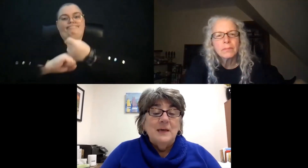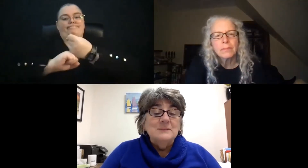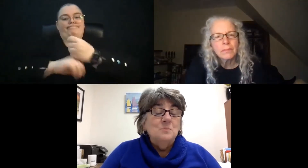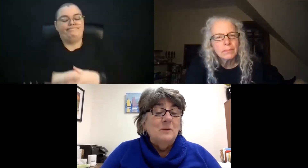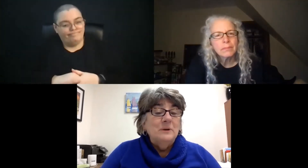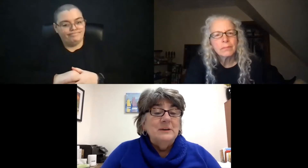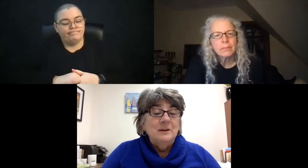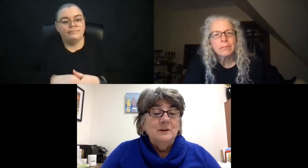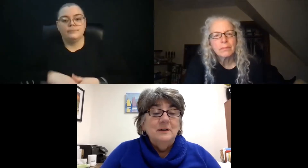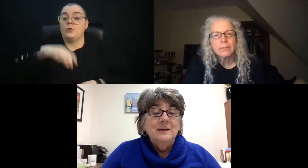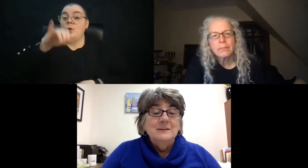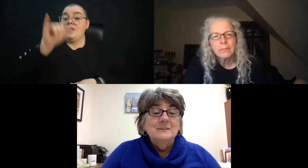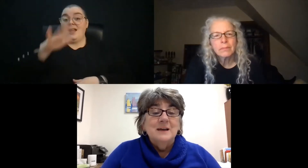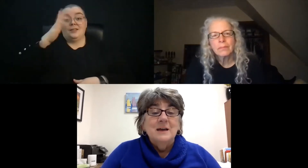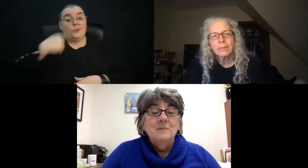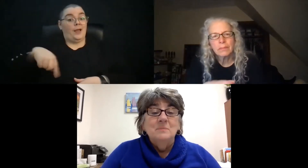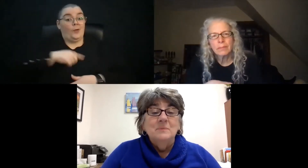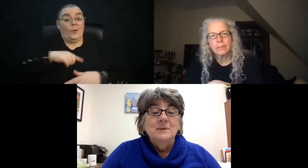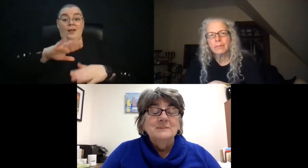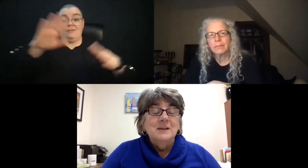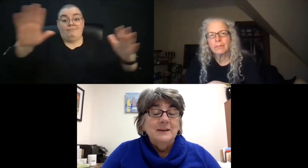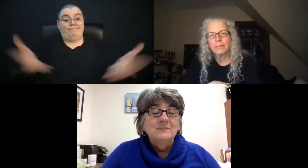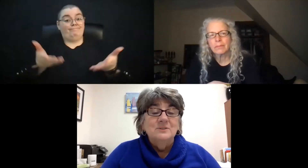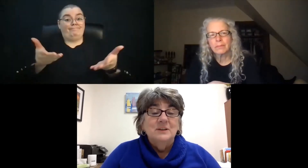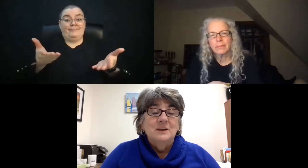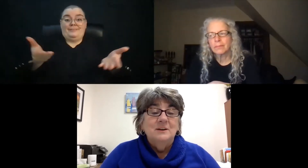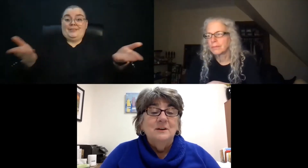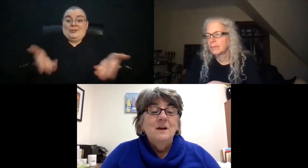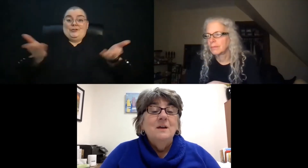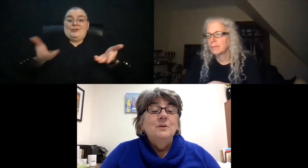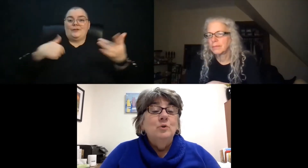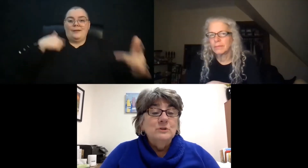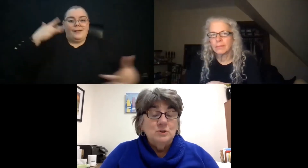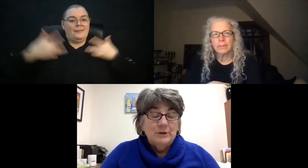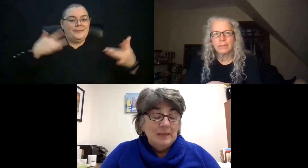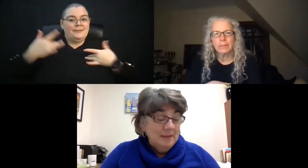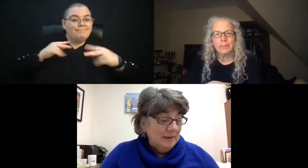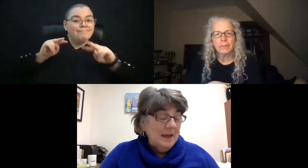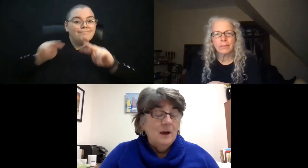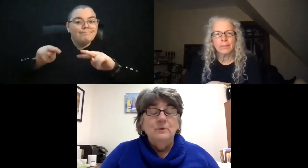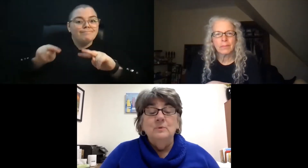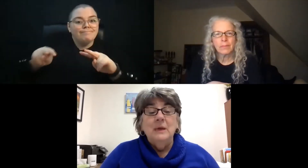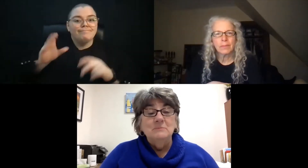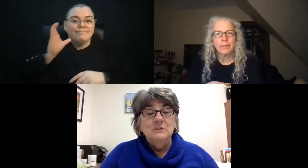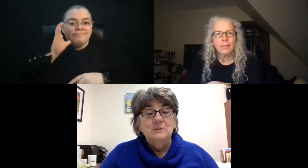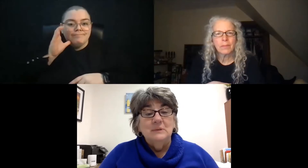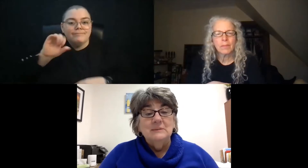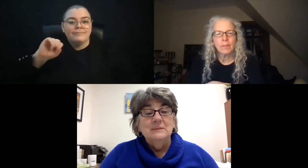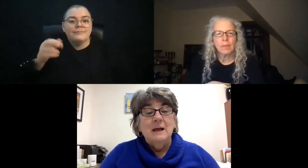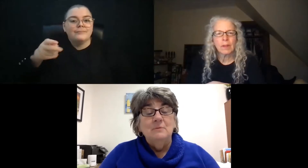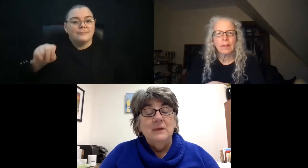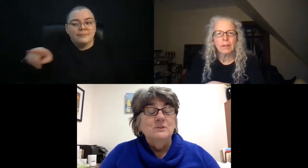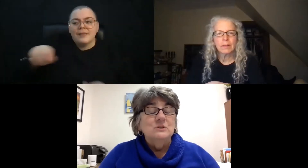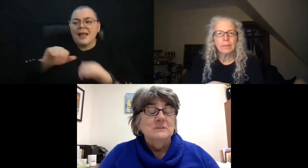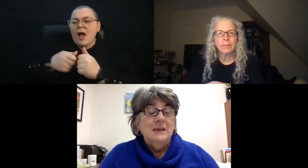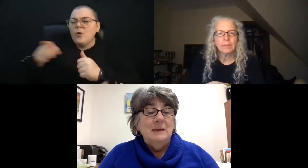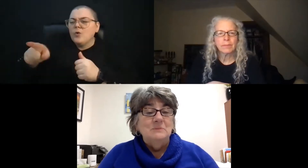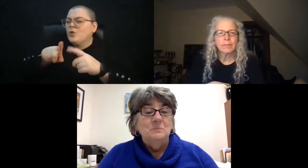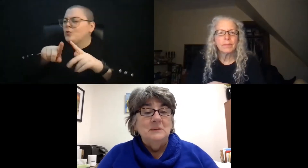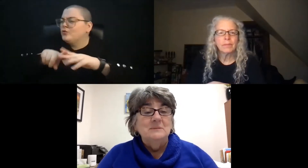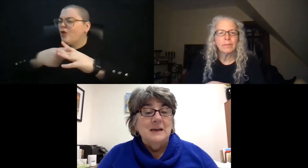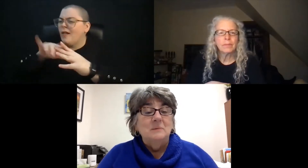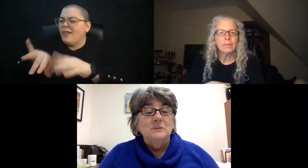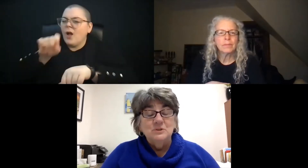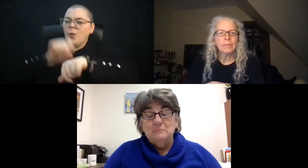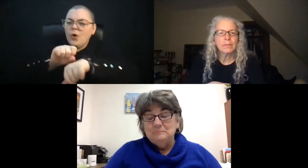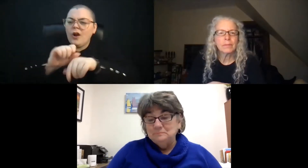ado, that's why we're here. And I am excited to hear your journey and how you came to do this and how the agency came